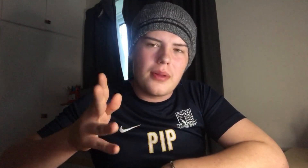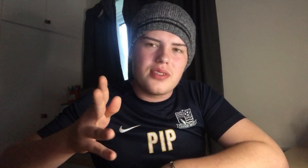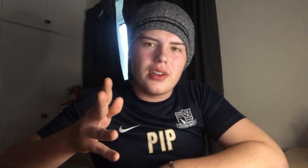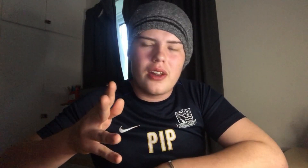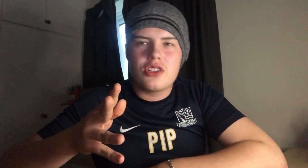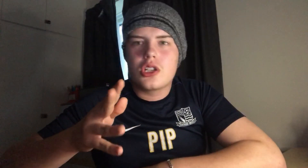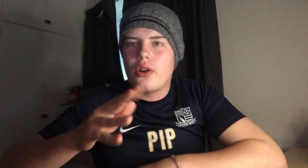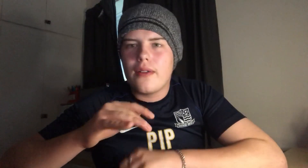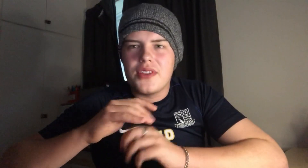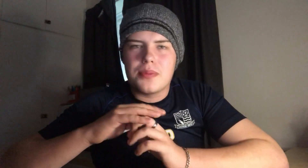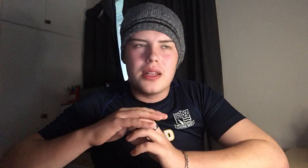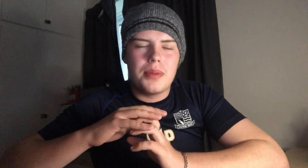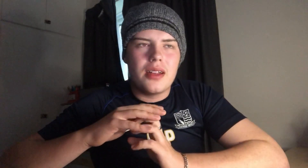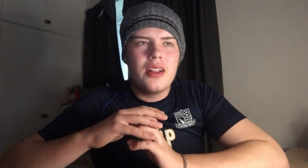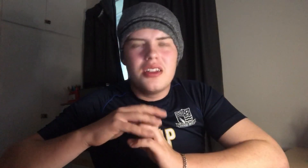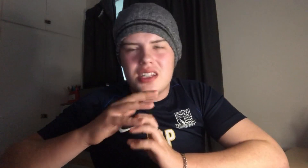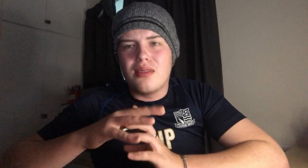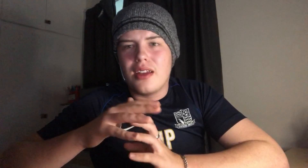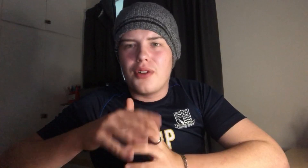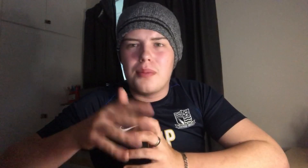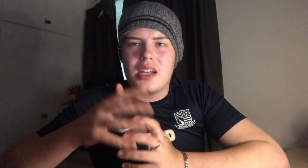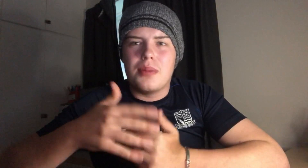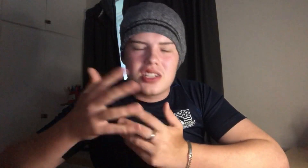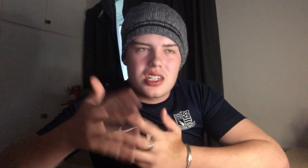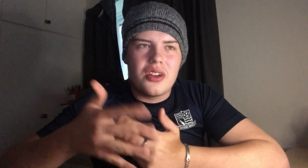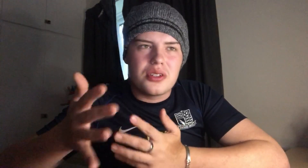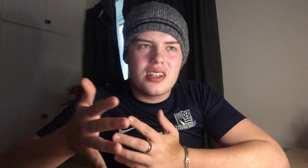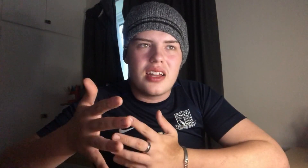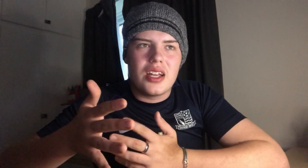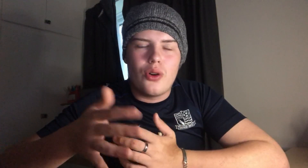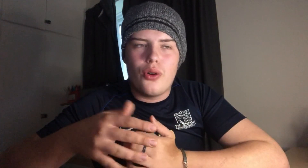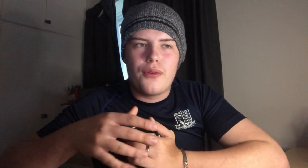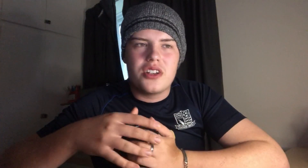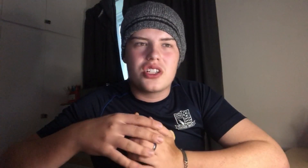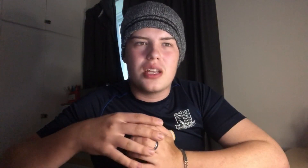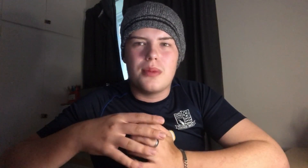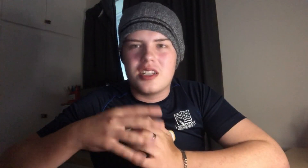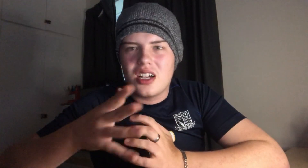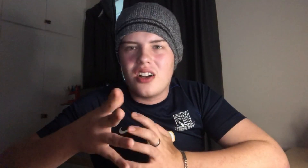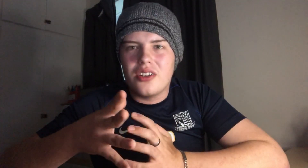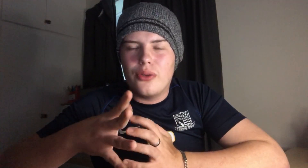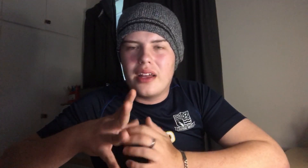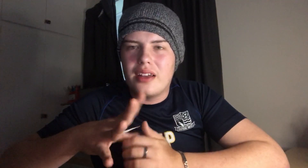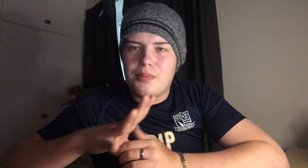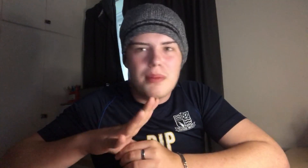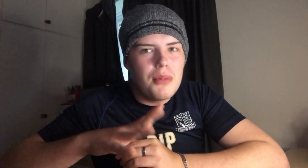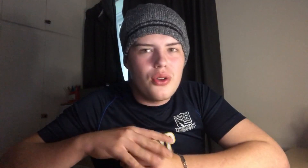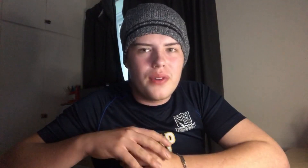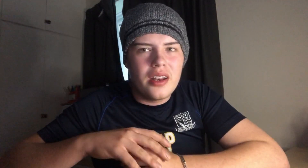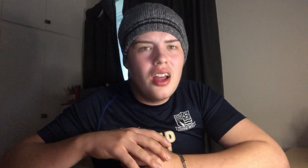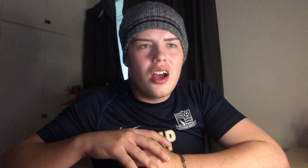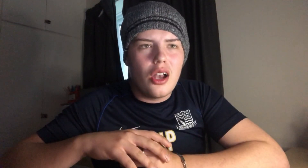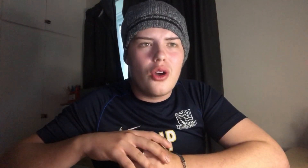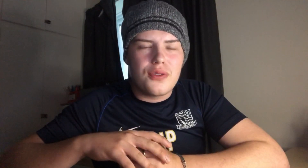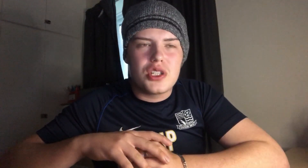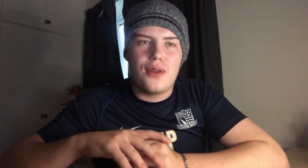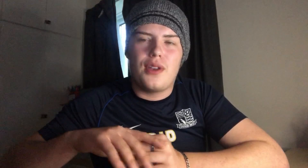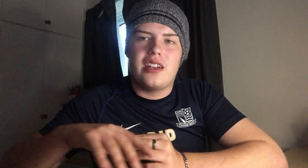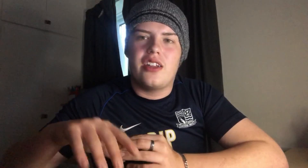to wrap up this video. Sorry if I'm being a bit slow today or if I just seem a bit tired and all that. I've been moving a lot of stuff lately